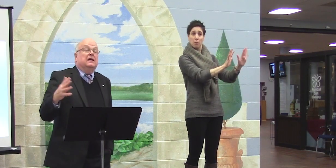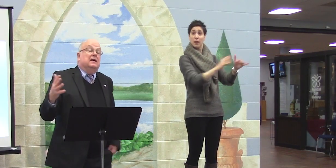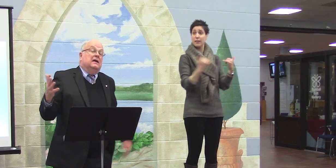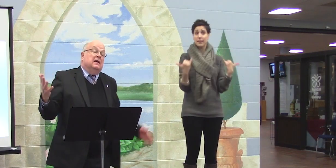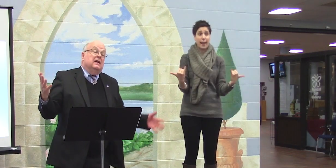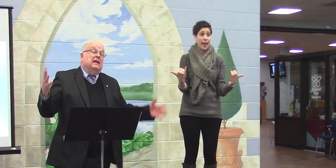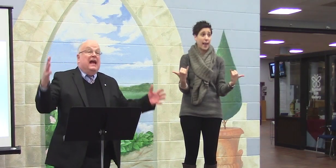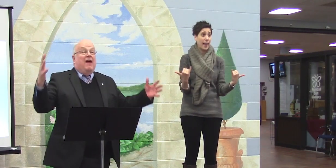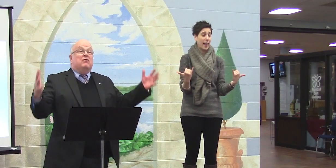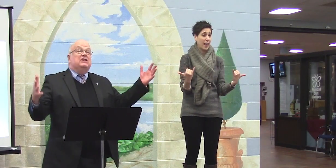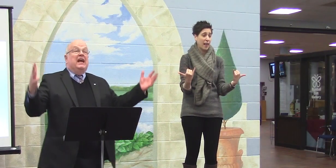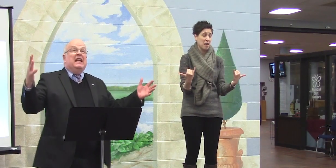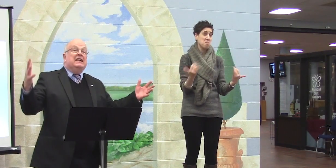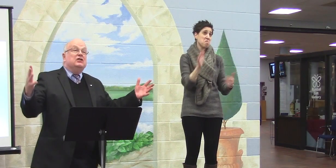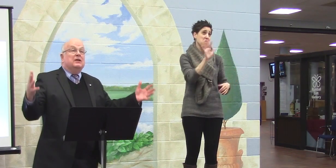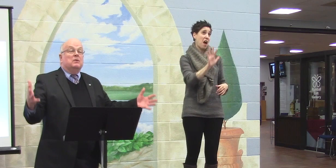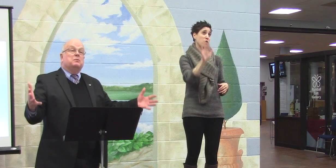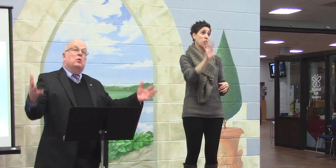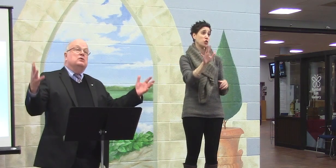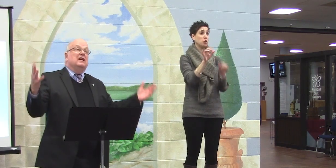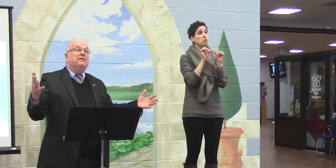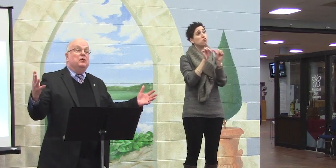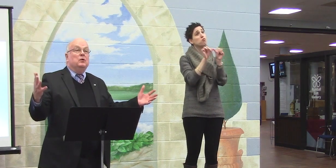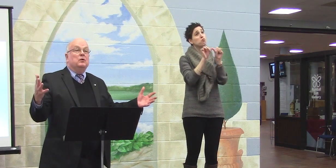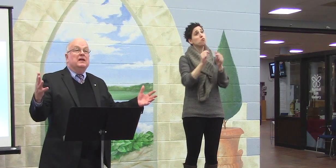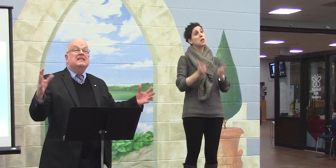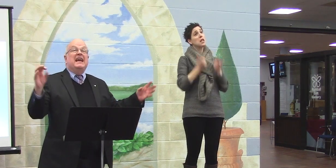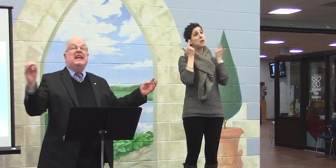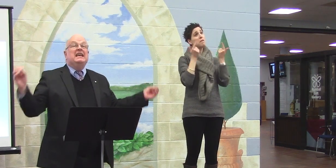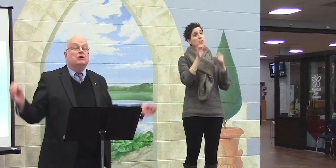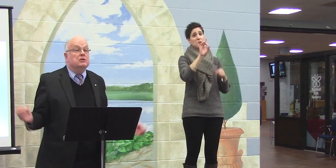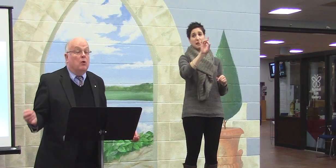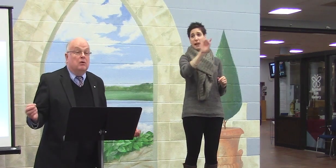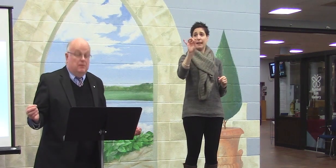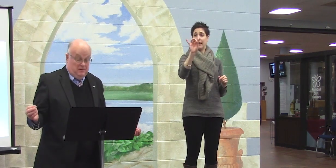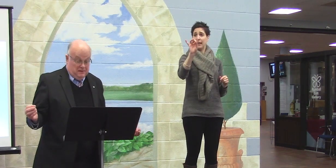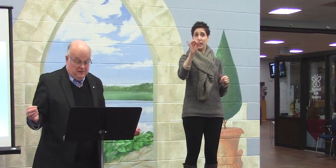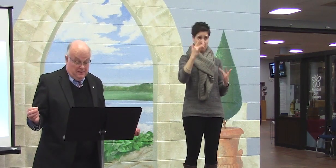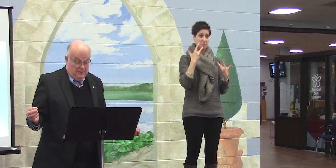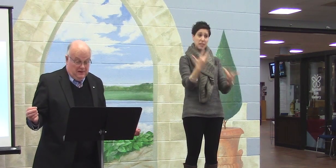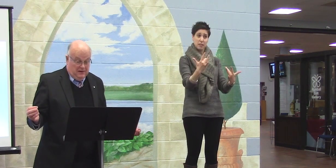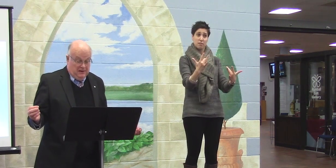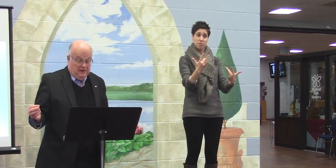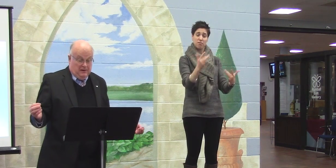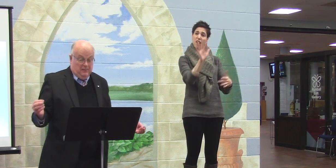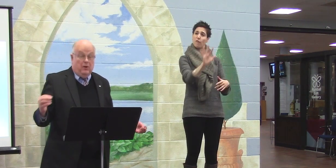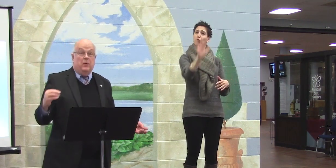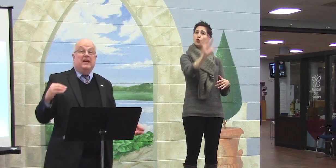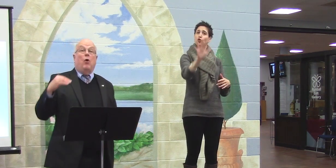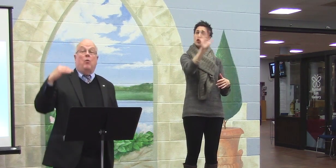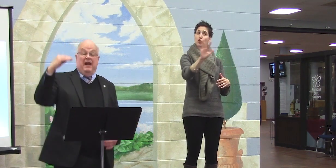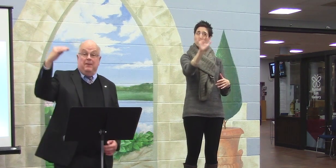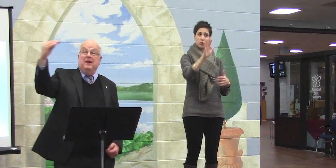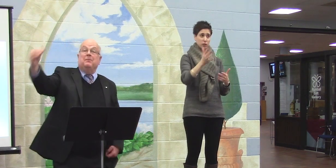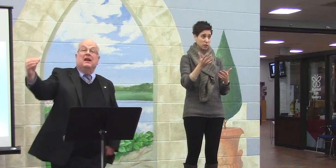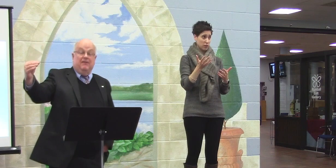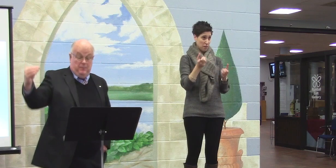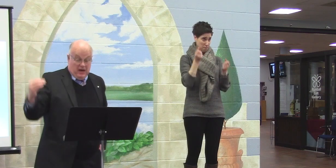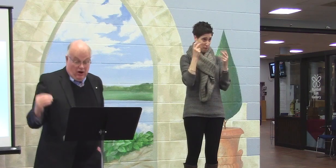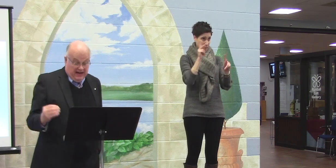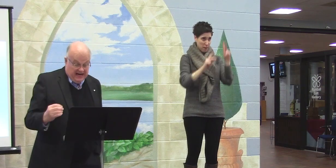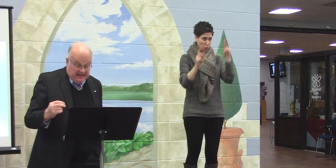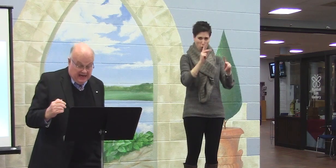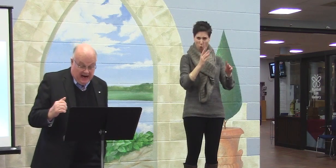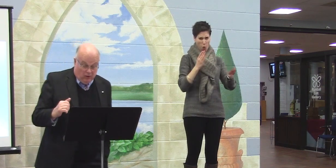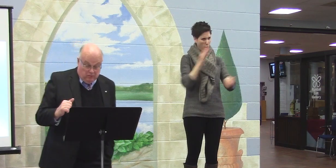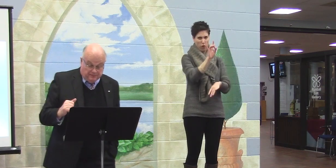Today, the average age that we're supposed to live to is 80 years old. But we know many people live